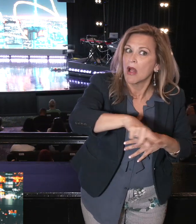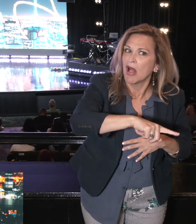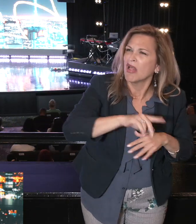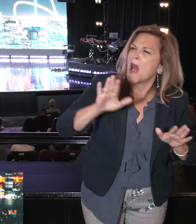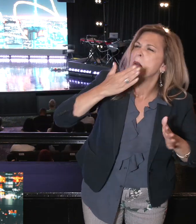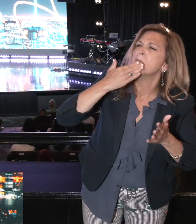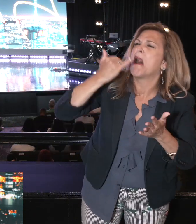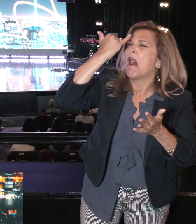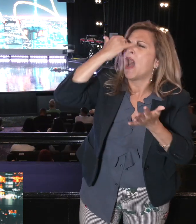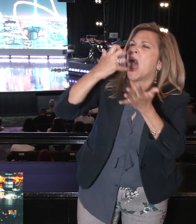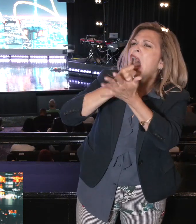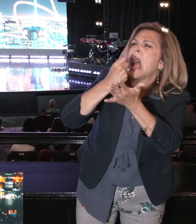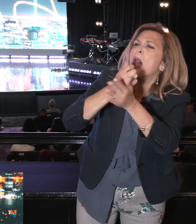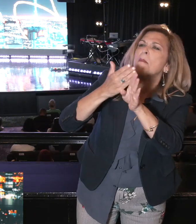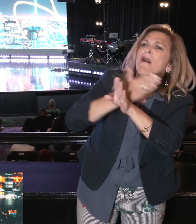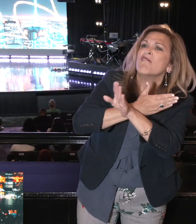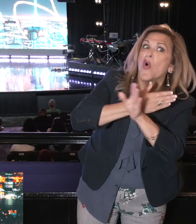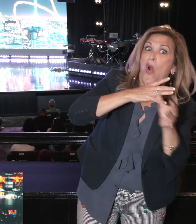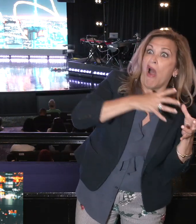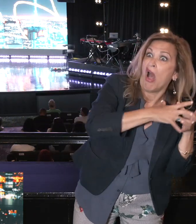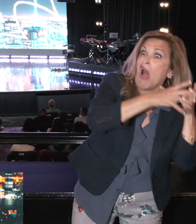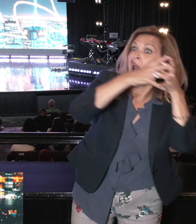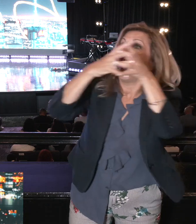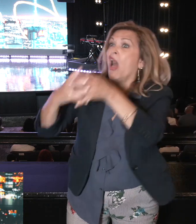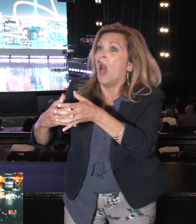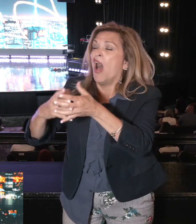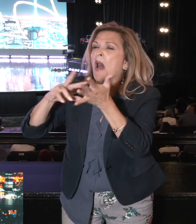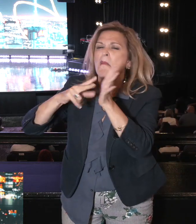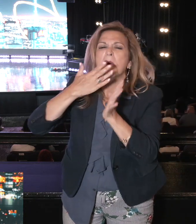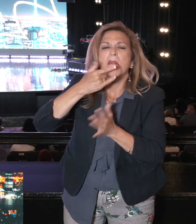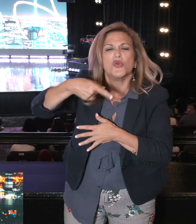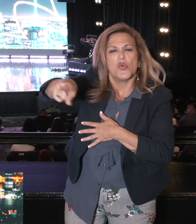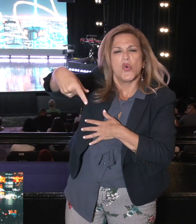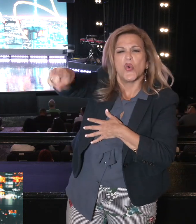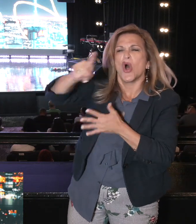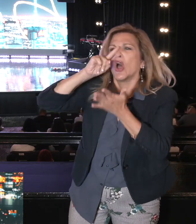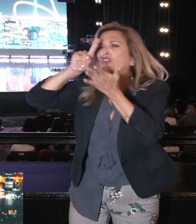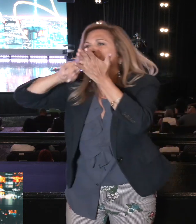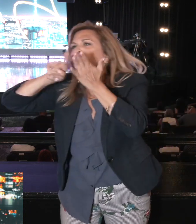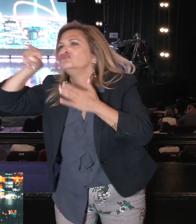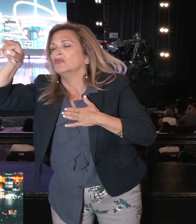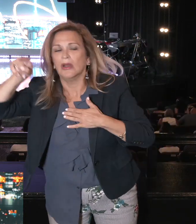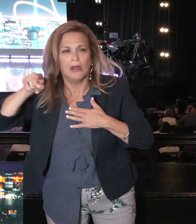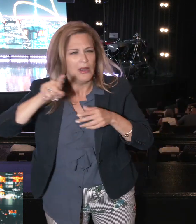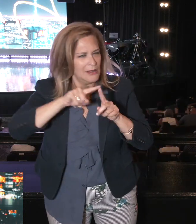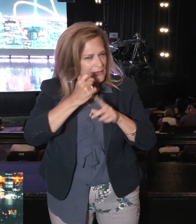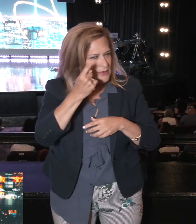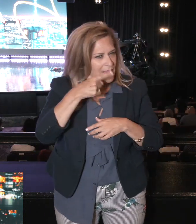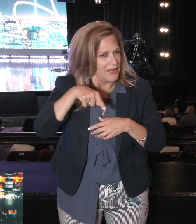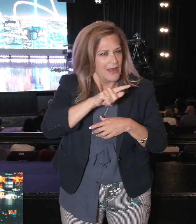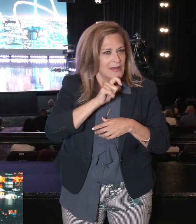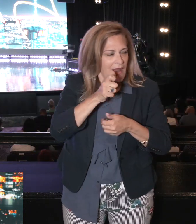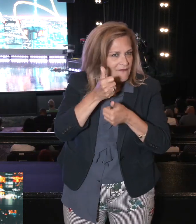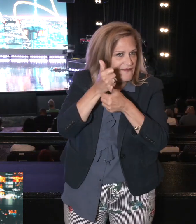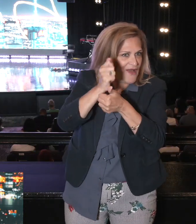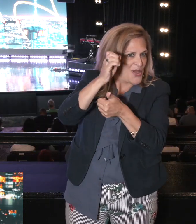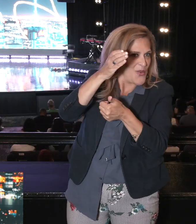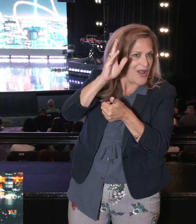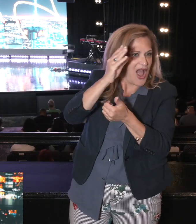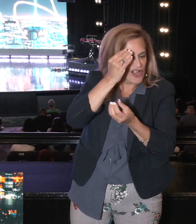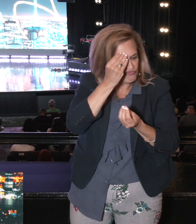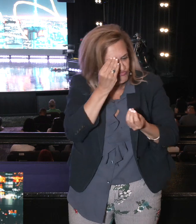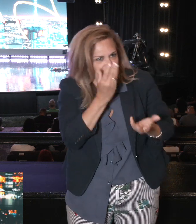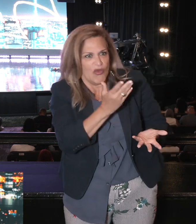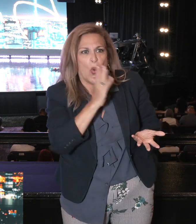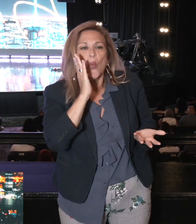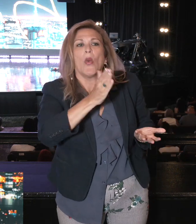by sight, not by faith. God said it, we should just believe it, right? All the songs we just sang, great song selection, guys. If he said